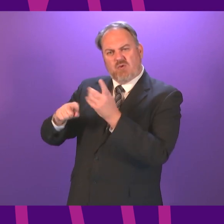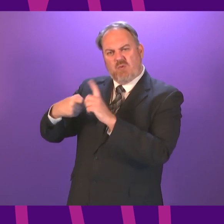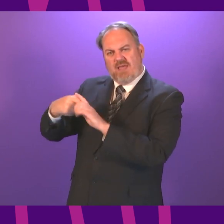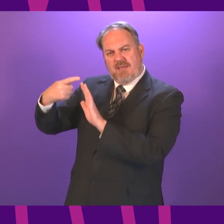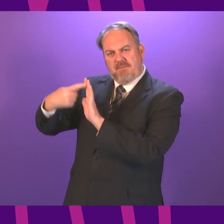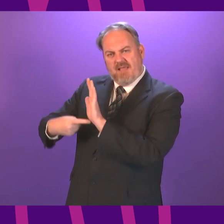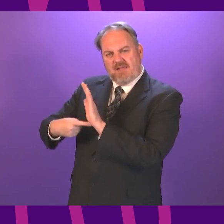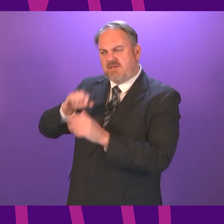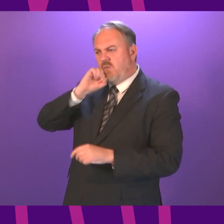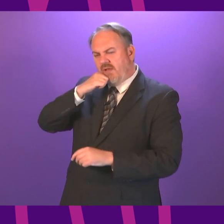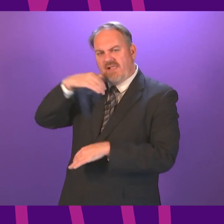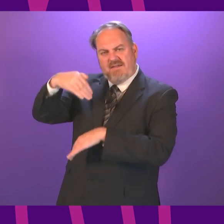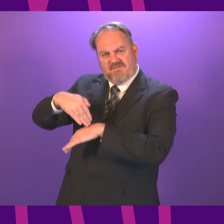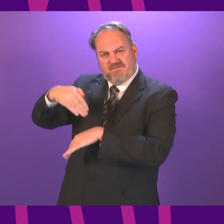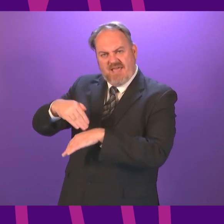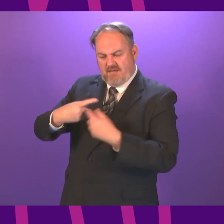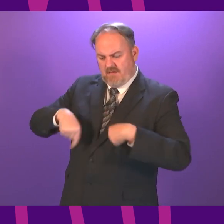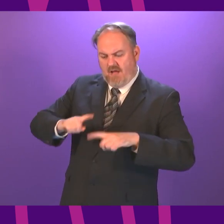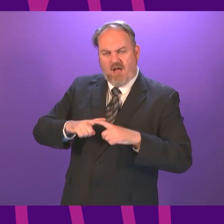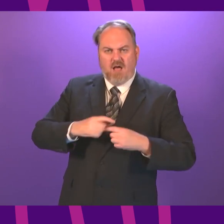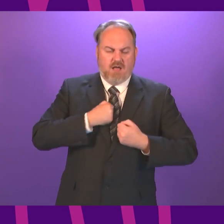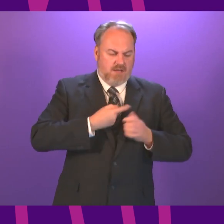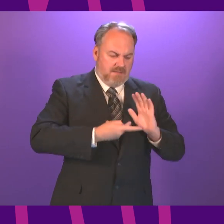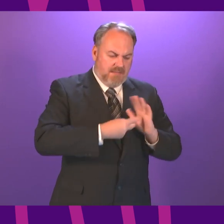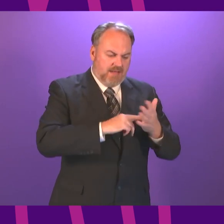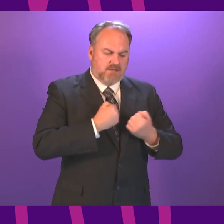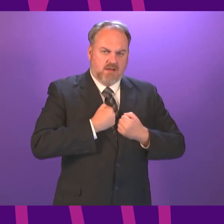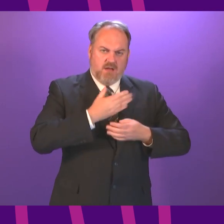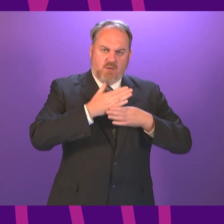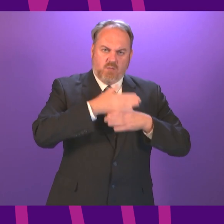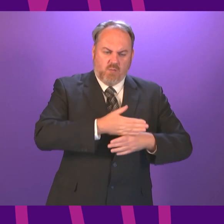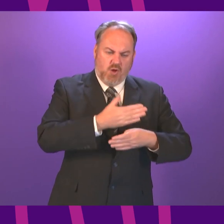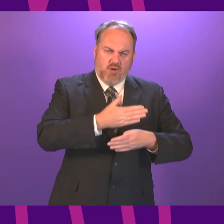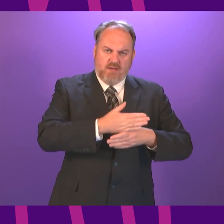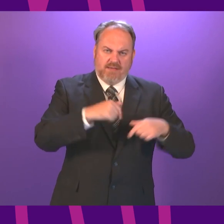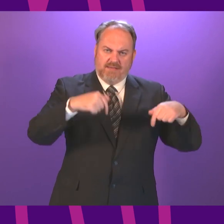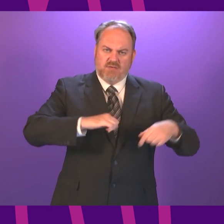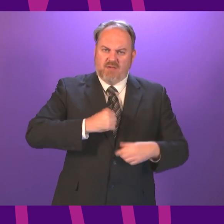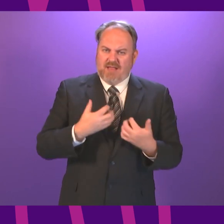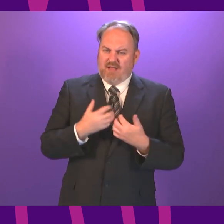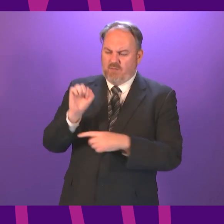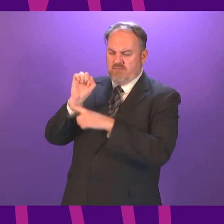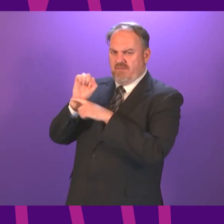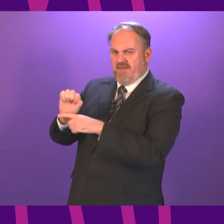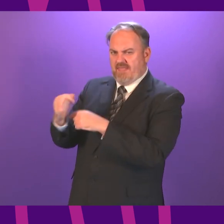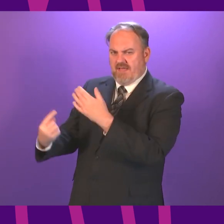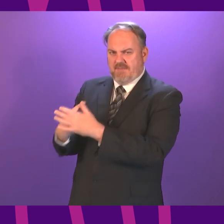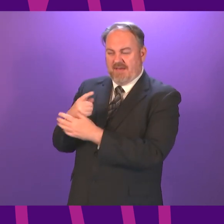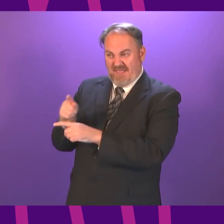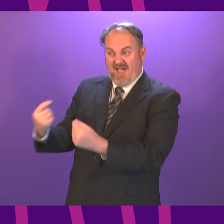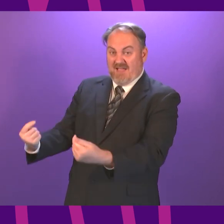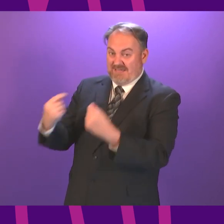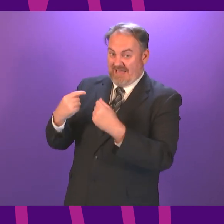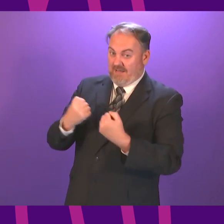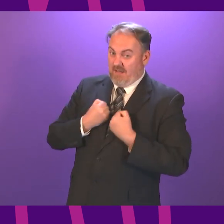will impact or impede the priorities for our Government in Scotland and what action can be taken to prevent an attack on our